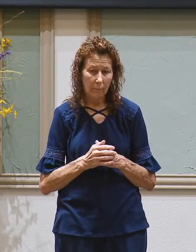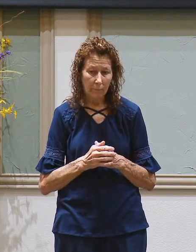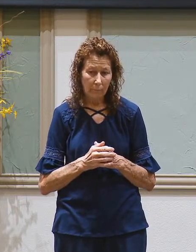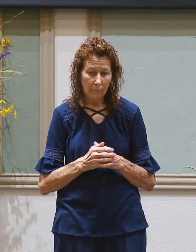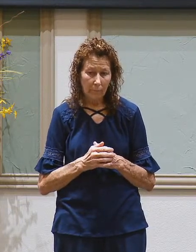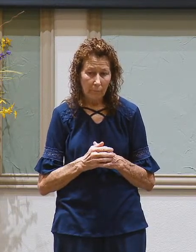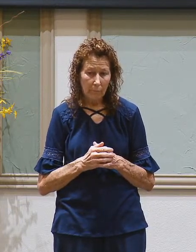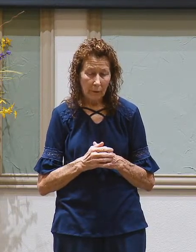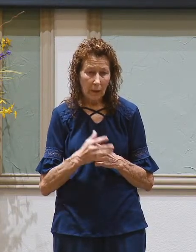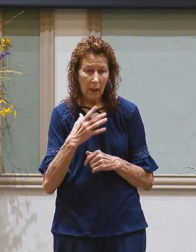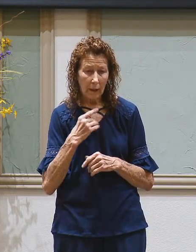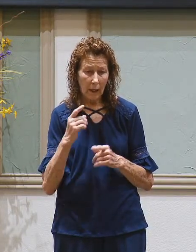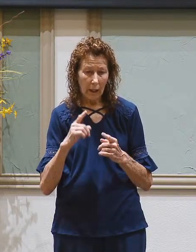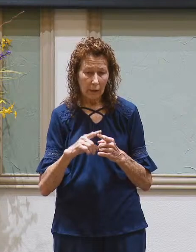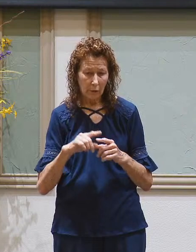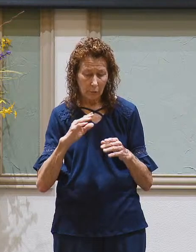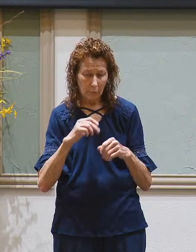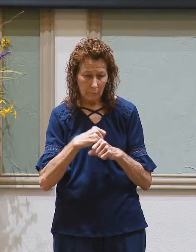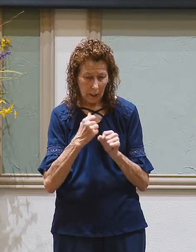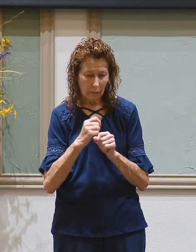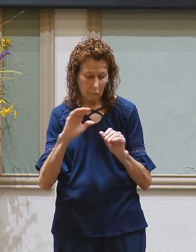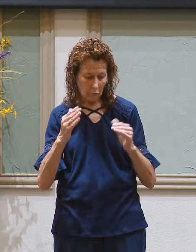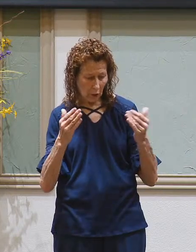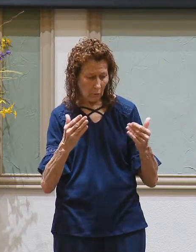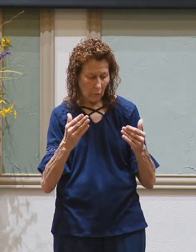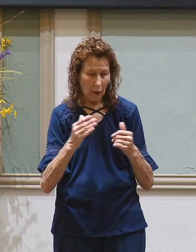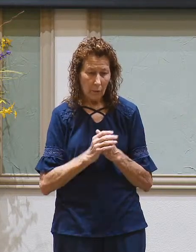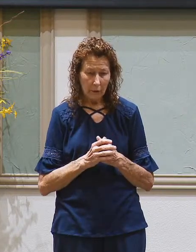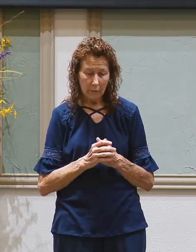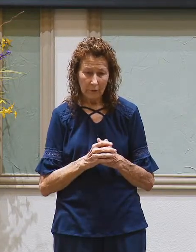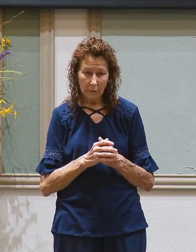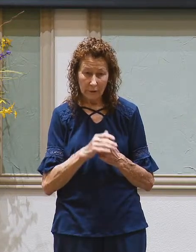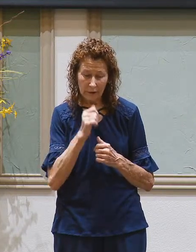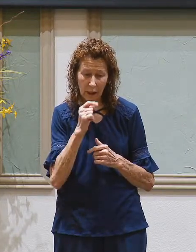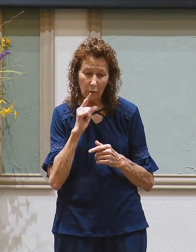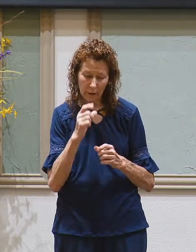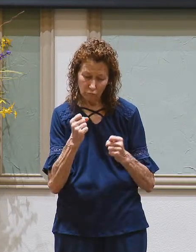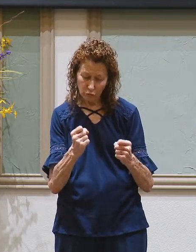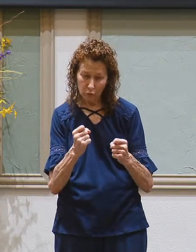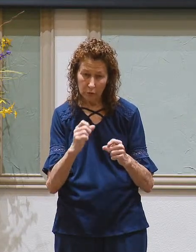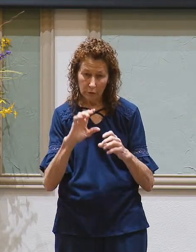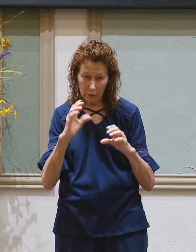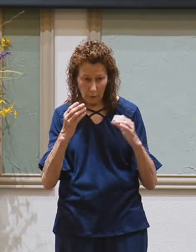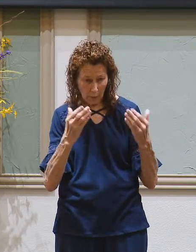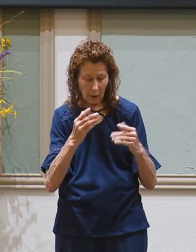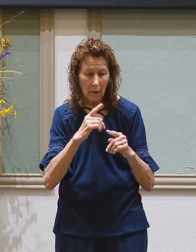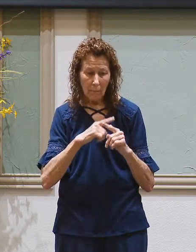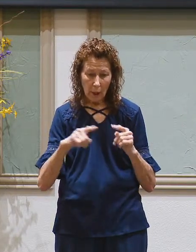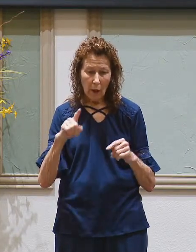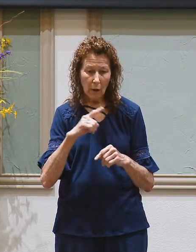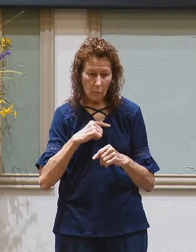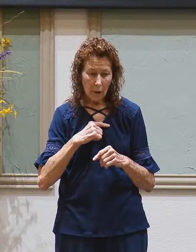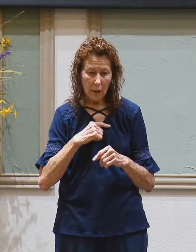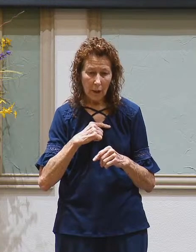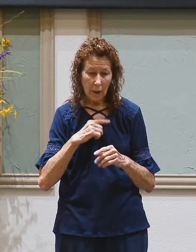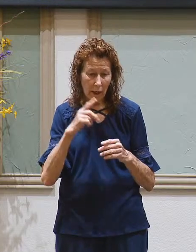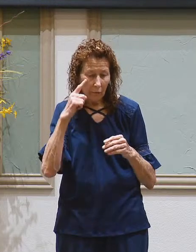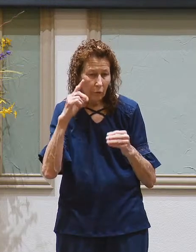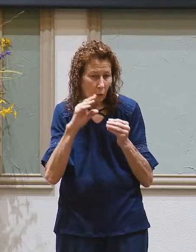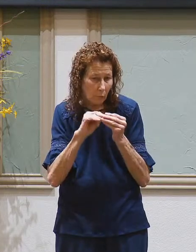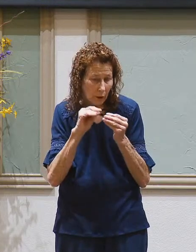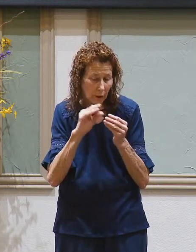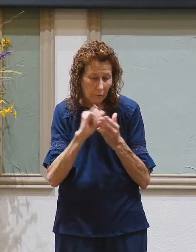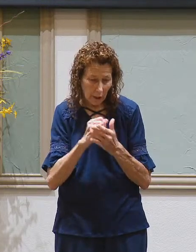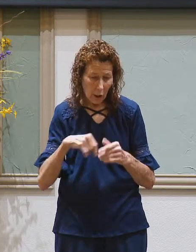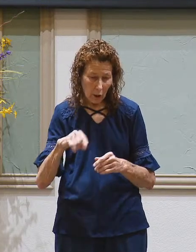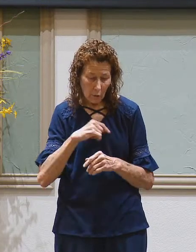And so I'd like to draw a little bit of a comparison and I'll admit it's a loose comparison because we're going to have to kind of pretend that we